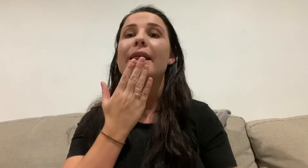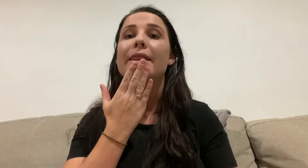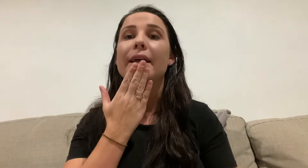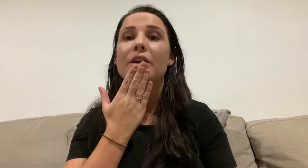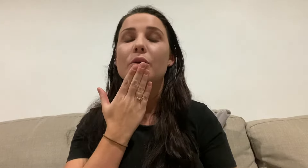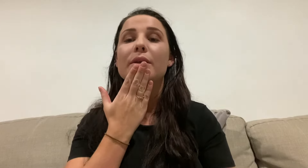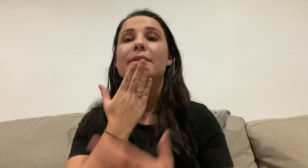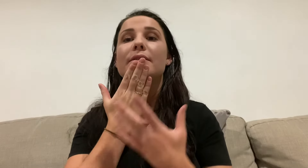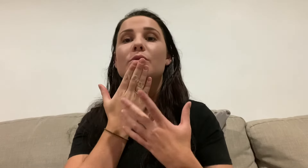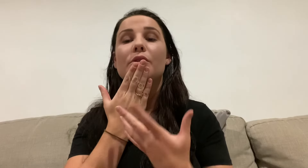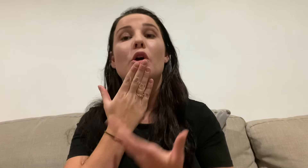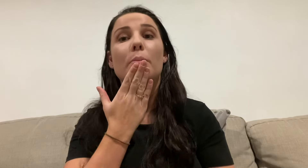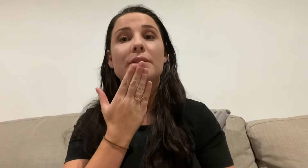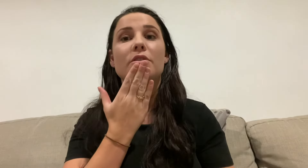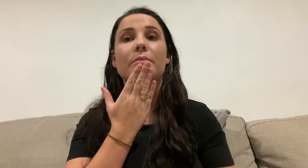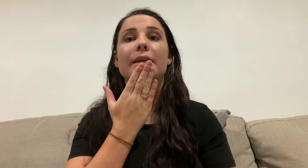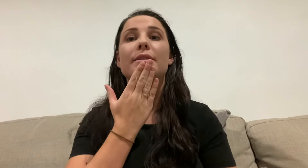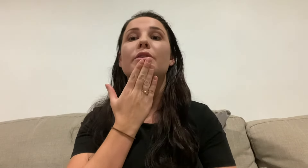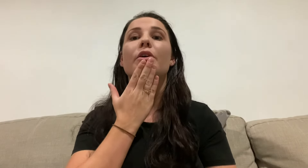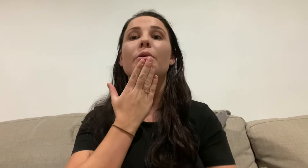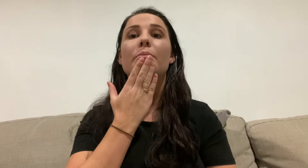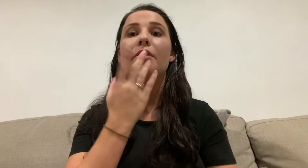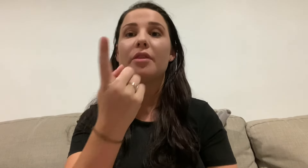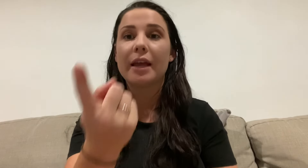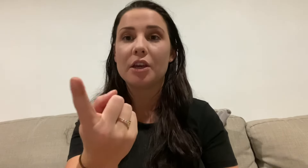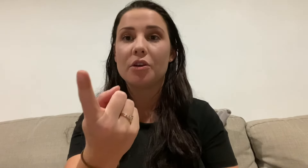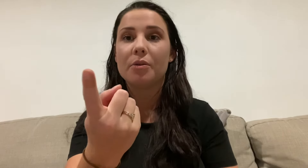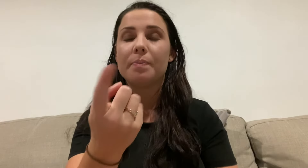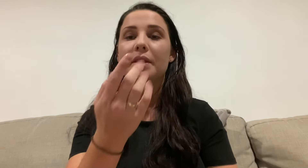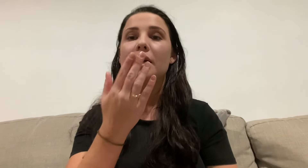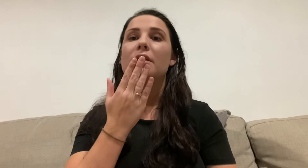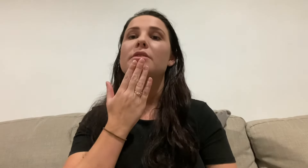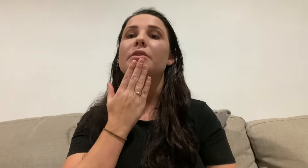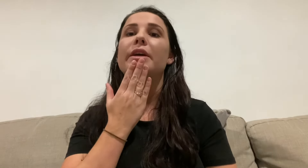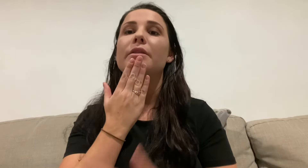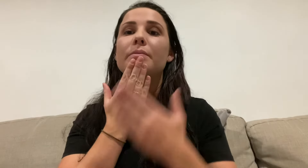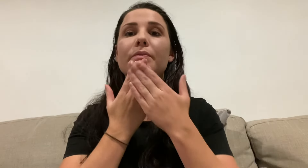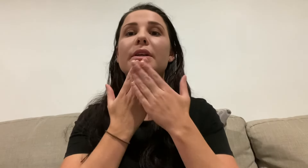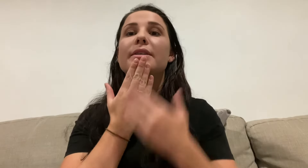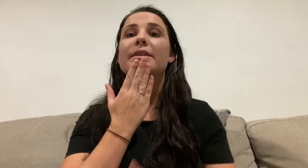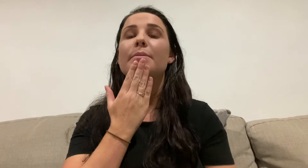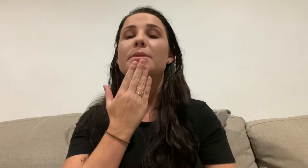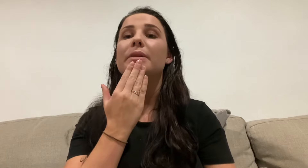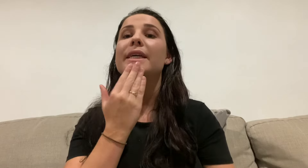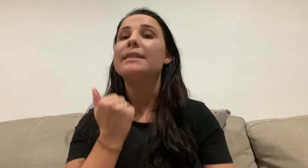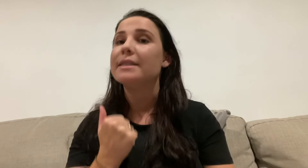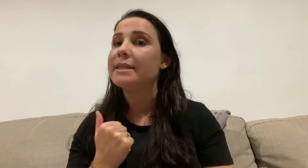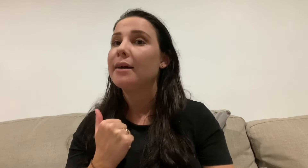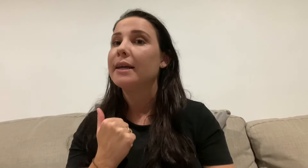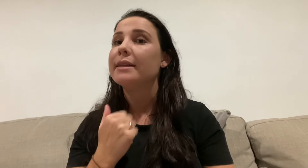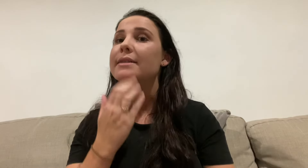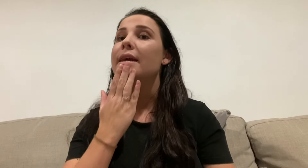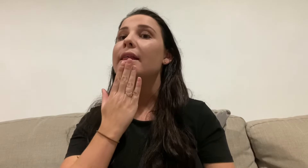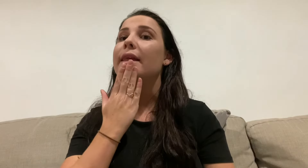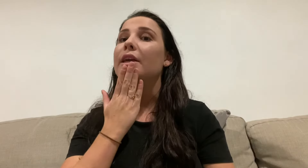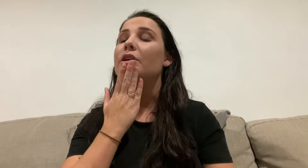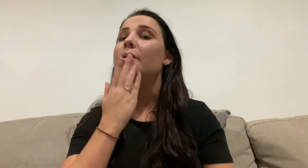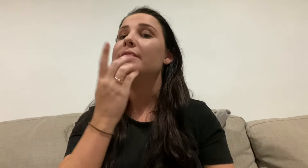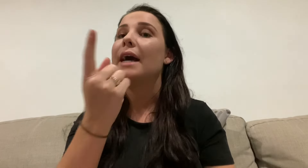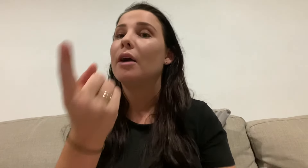thank you is sort of the opposite of please. So you go, thank you. So again, it's the same as please is down like this. Thank you is out